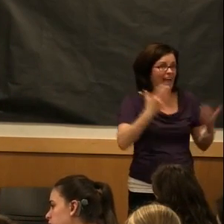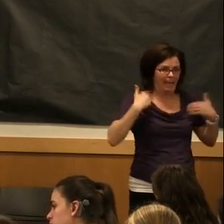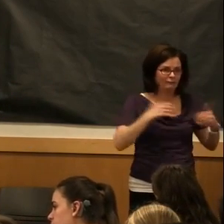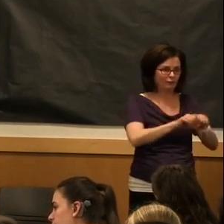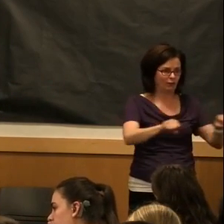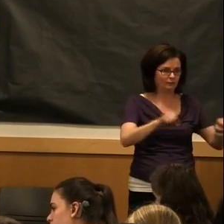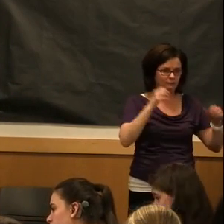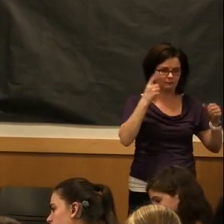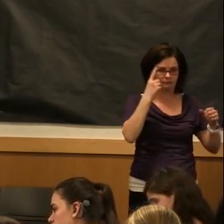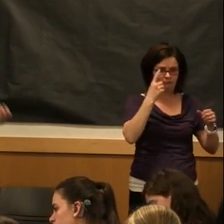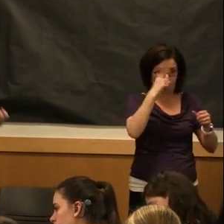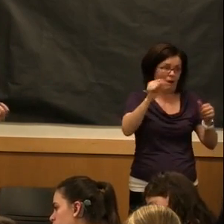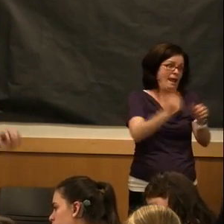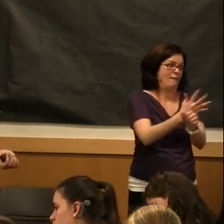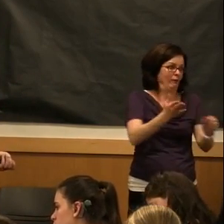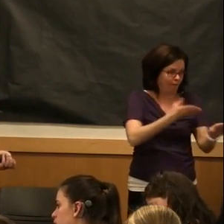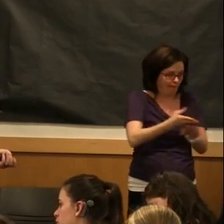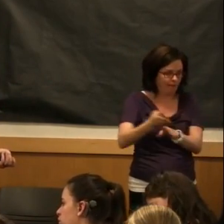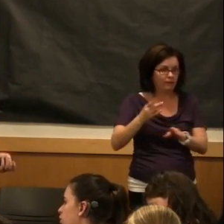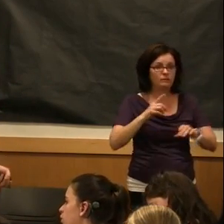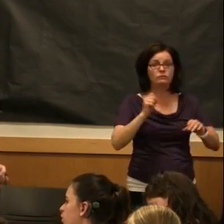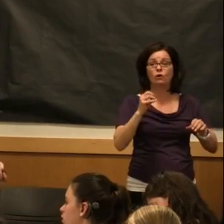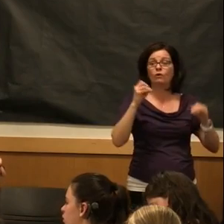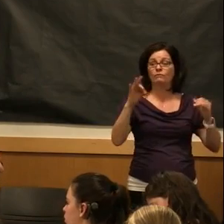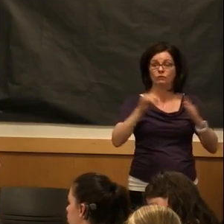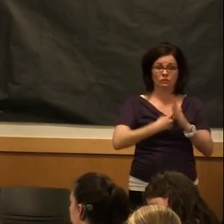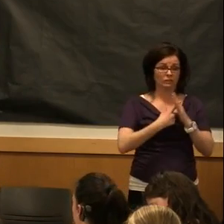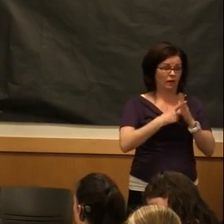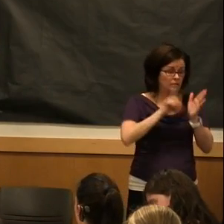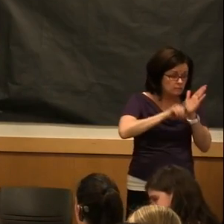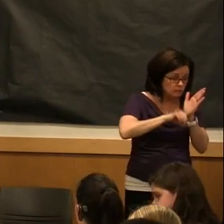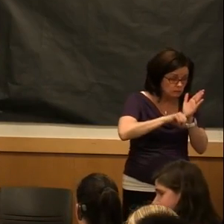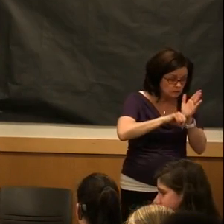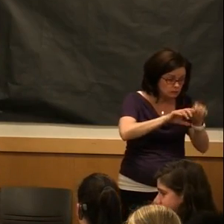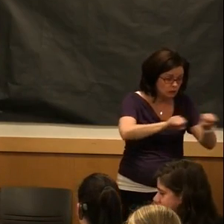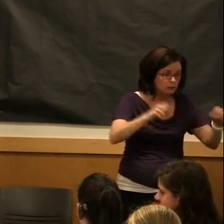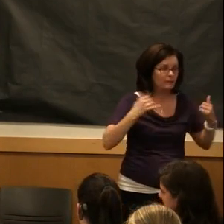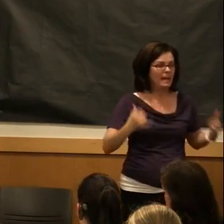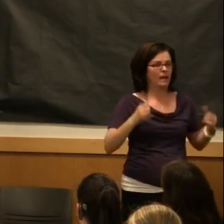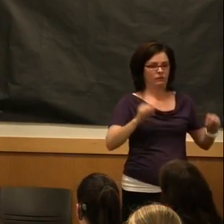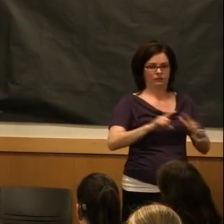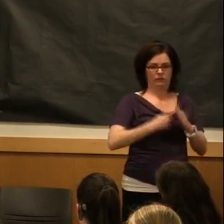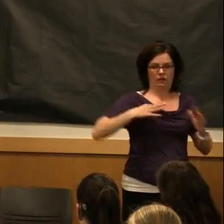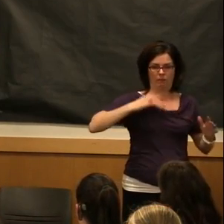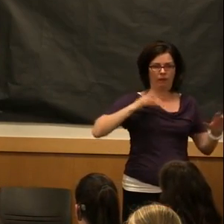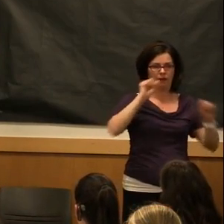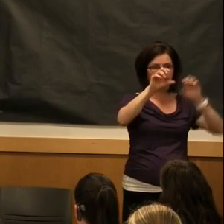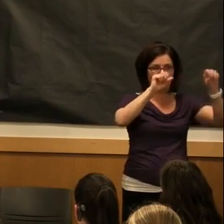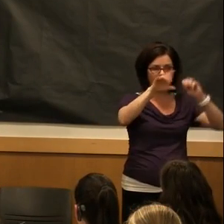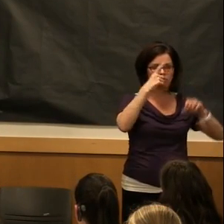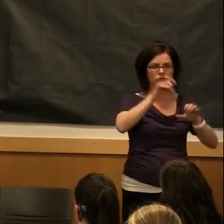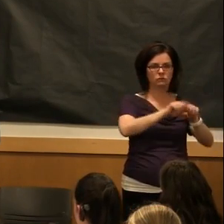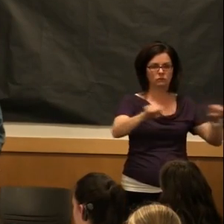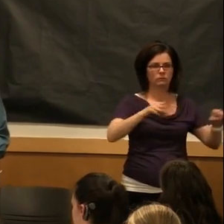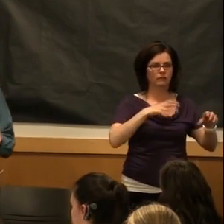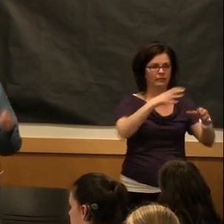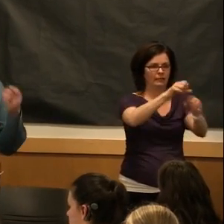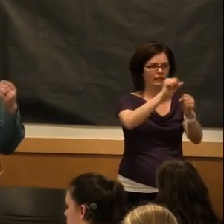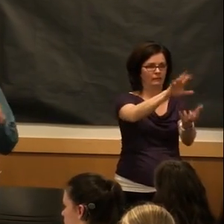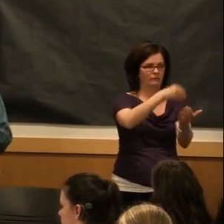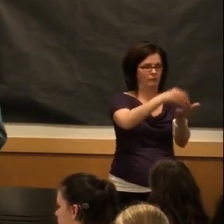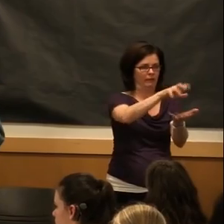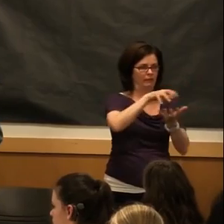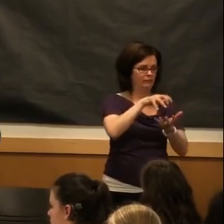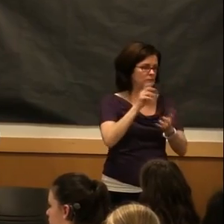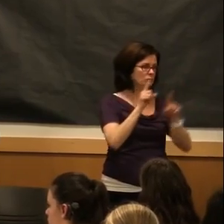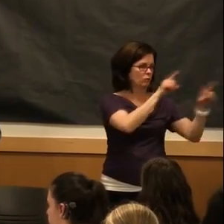for you. So if you start working now, you can start applying for scholarships and start earning money to go to school. I